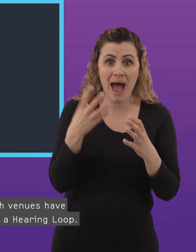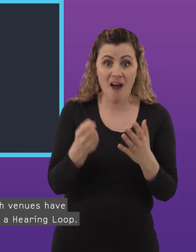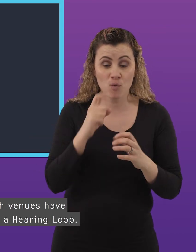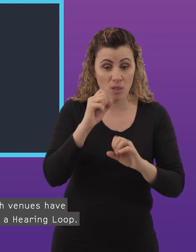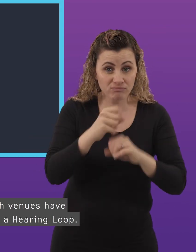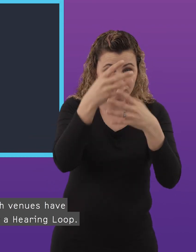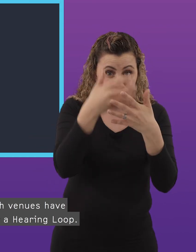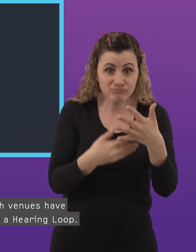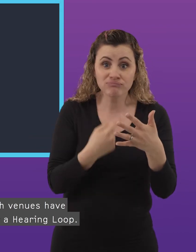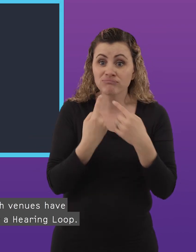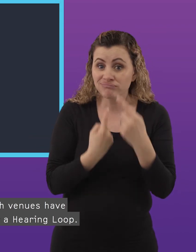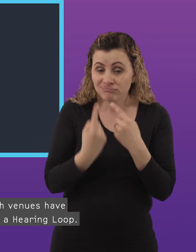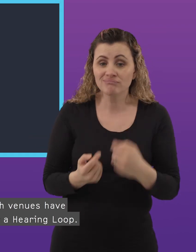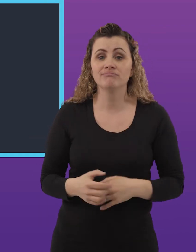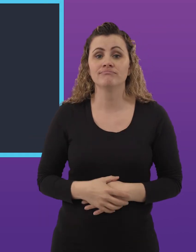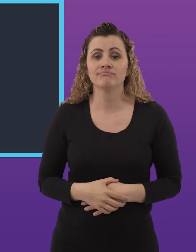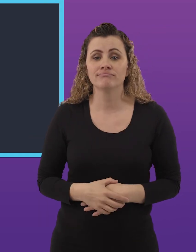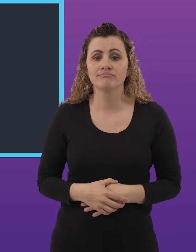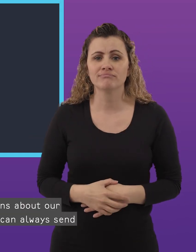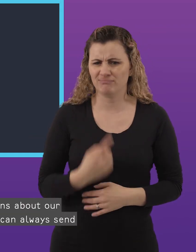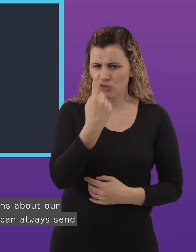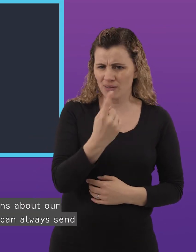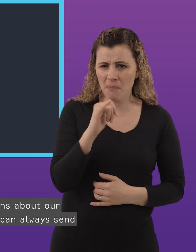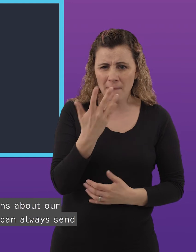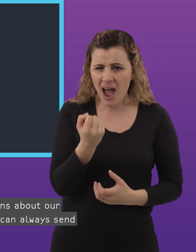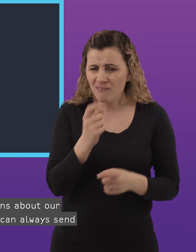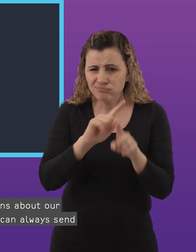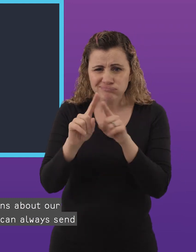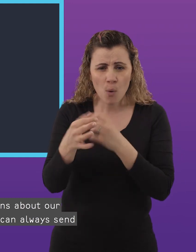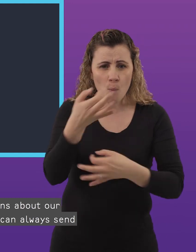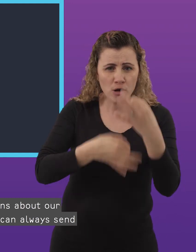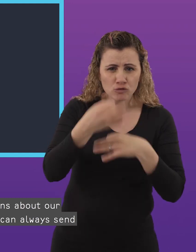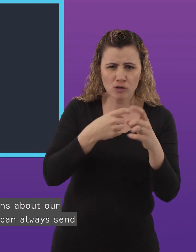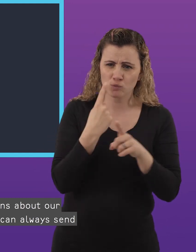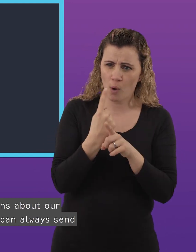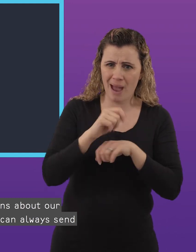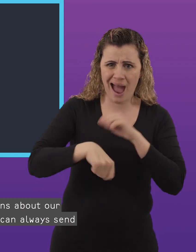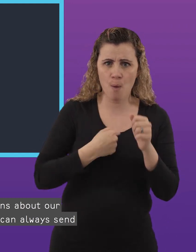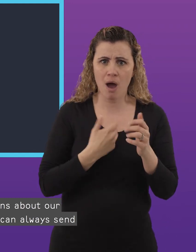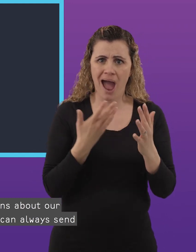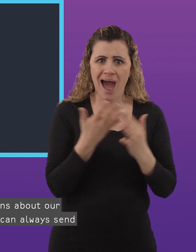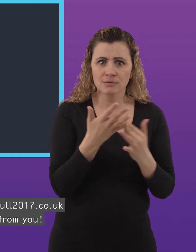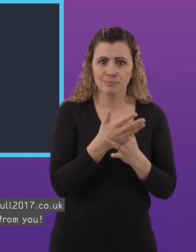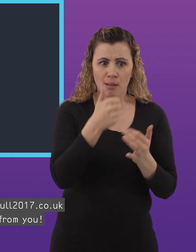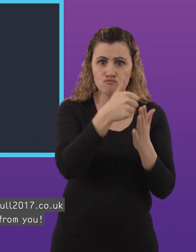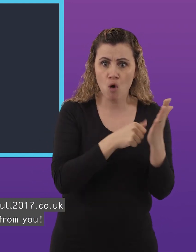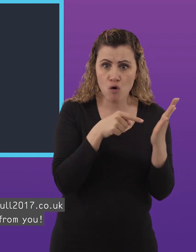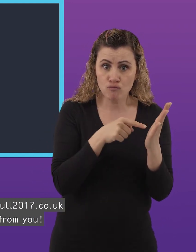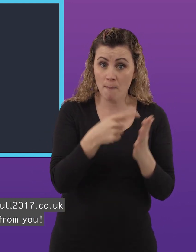hearing loop if you have any questions about our accessible program you can always send us an email on